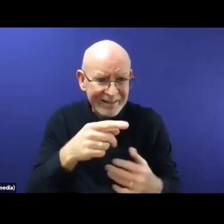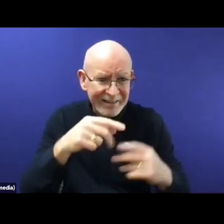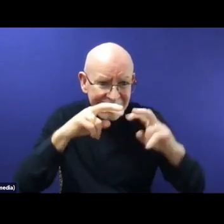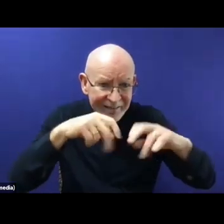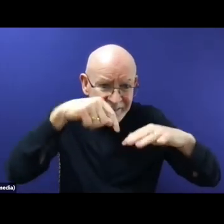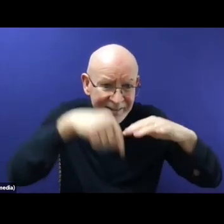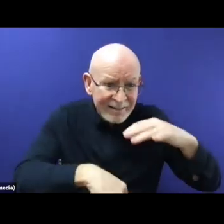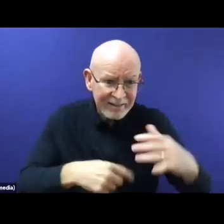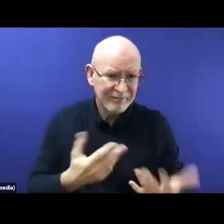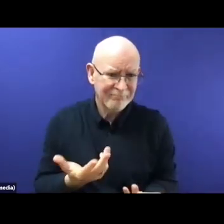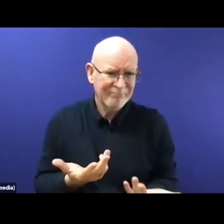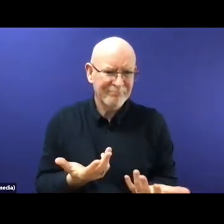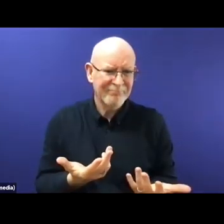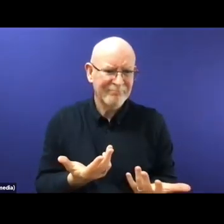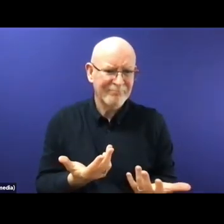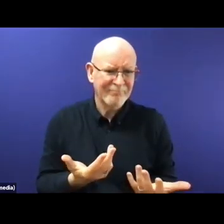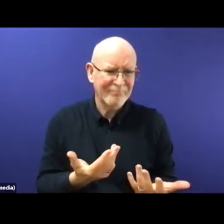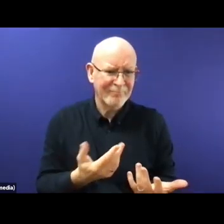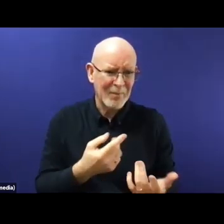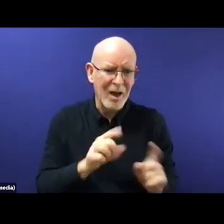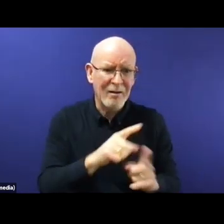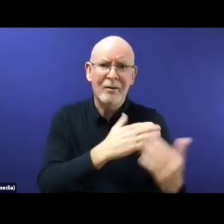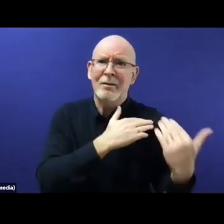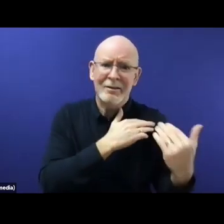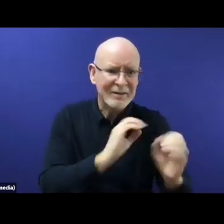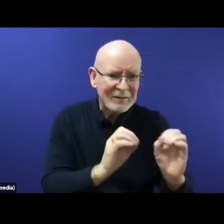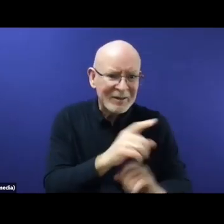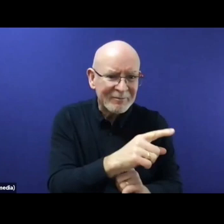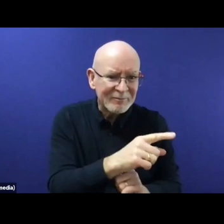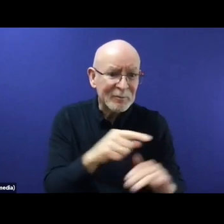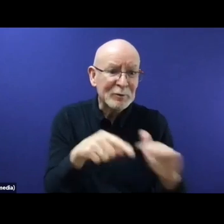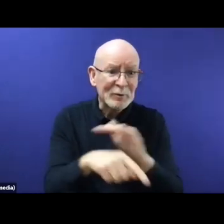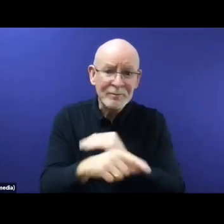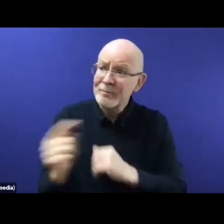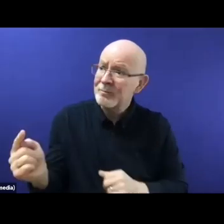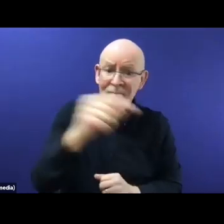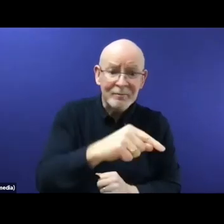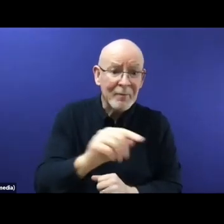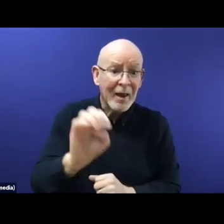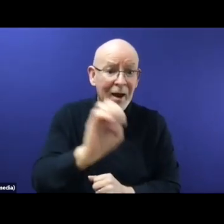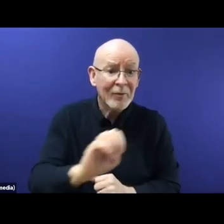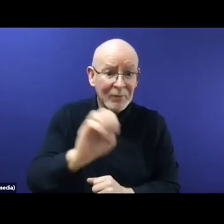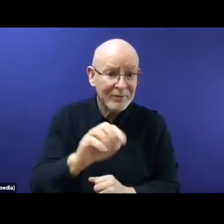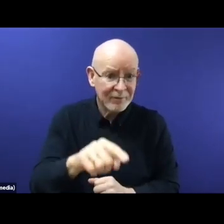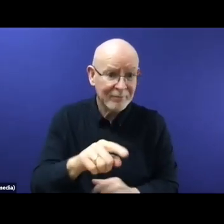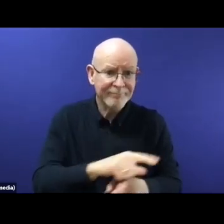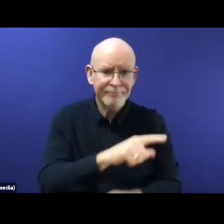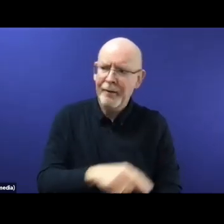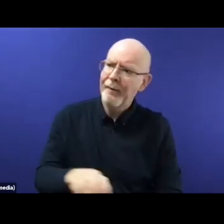really, to see how we can put this unpack this meaningful way, to complement